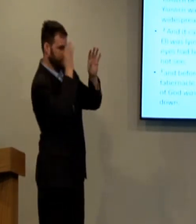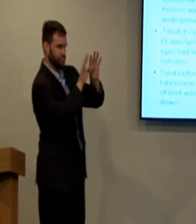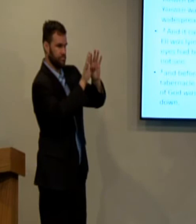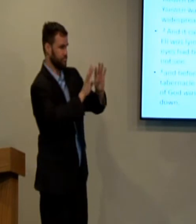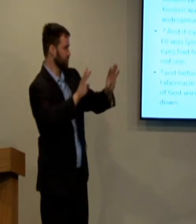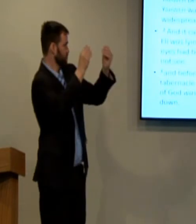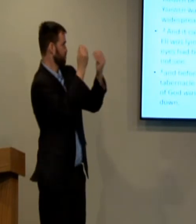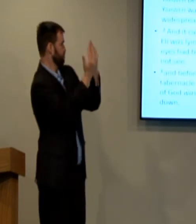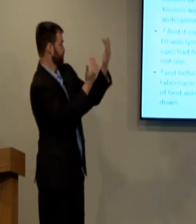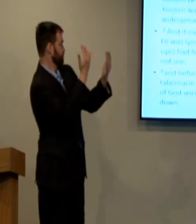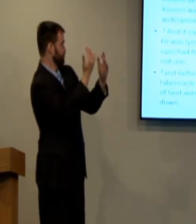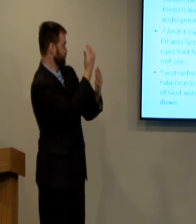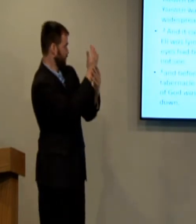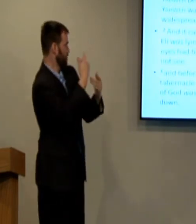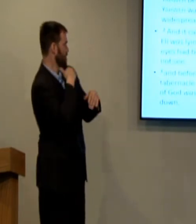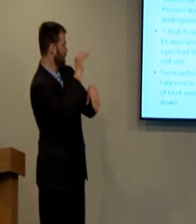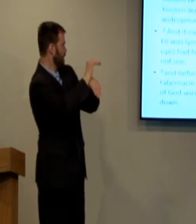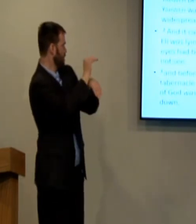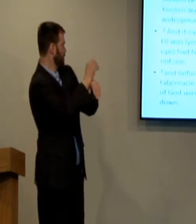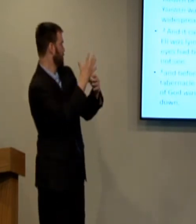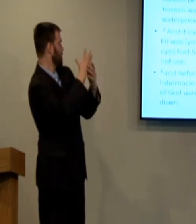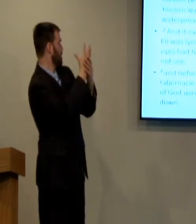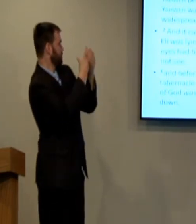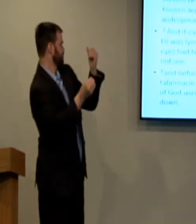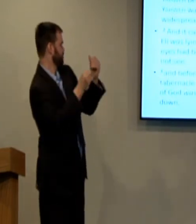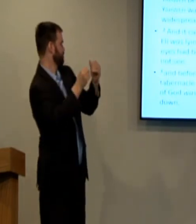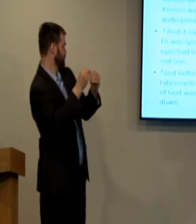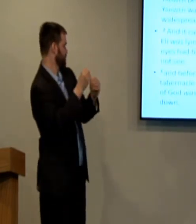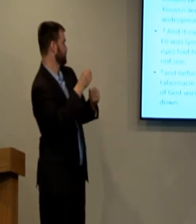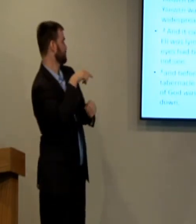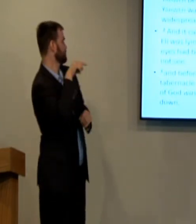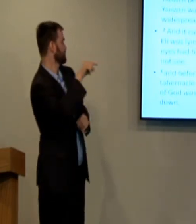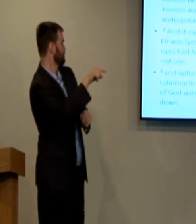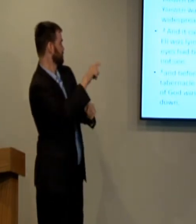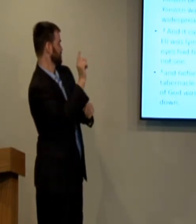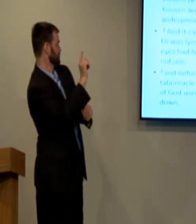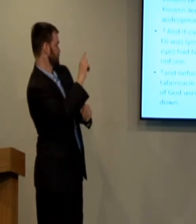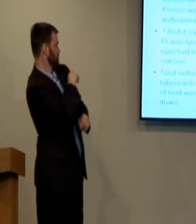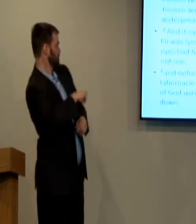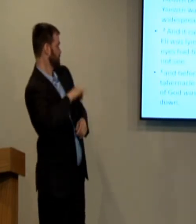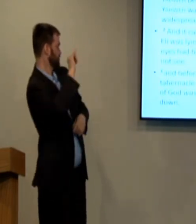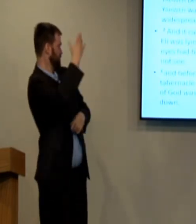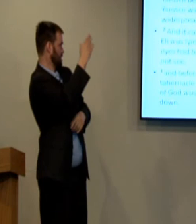It became the past, when Eli was lying down in his place, when his eyes could not see.